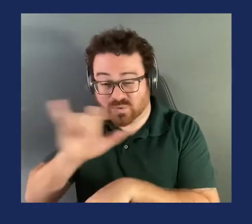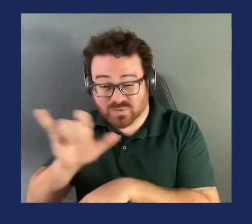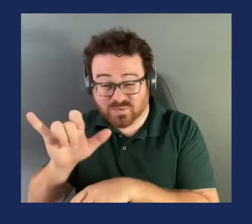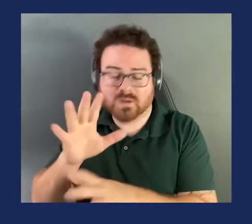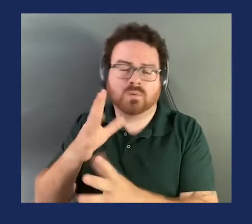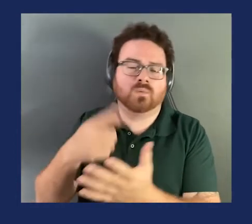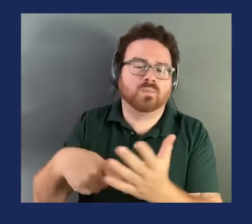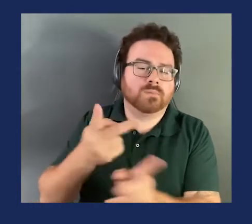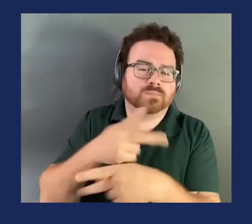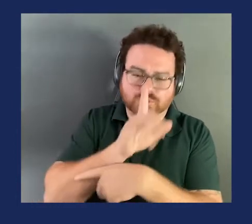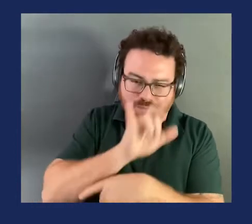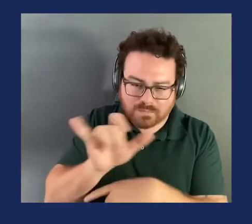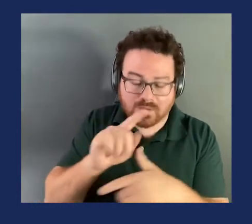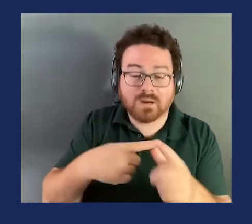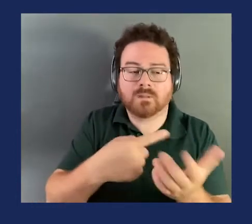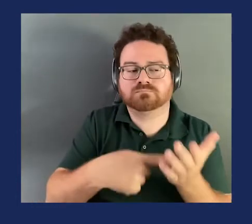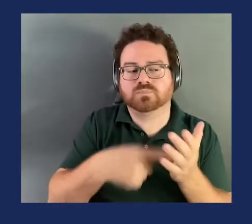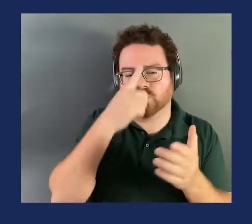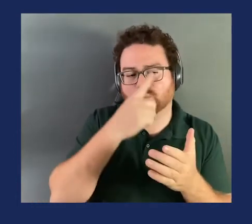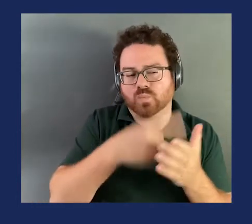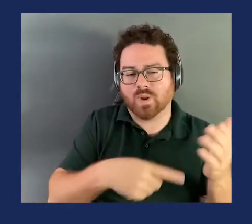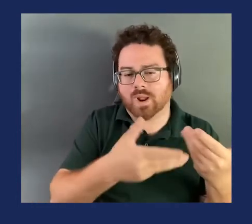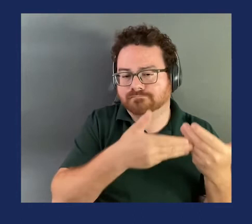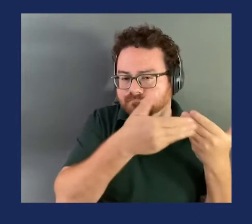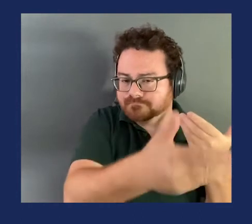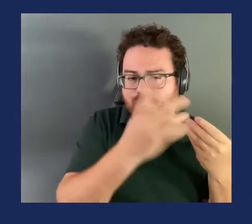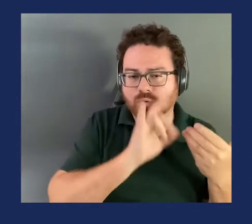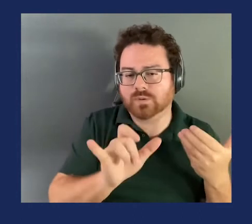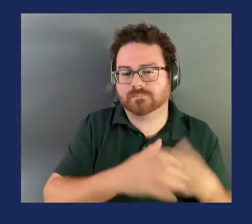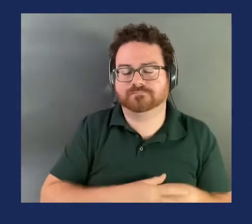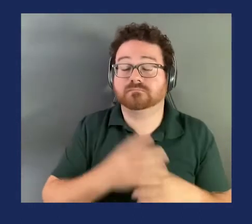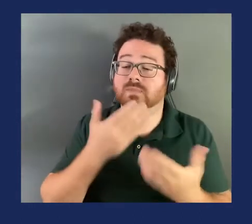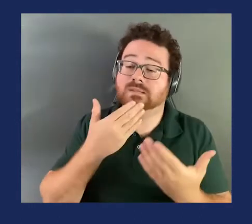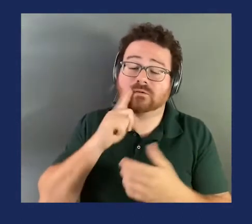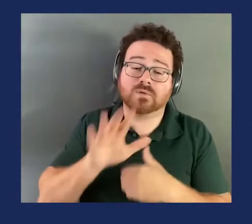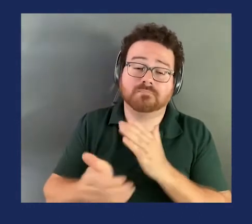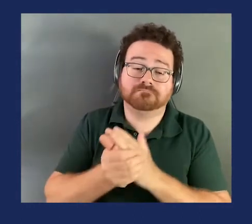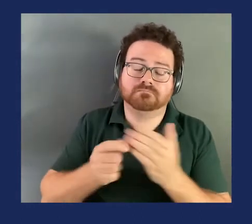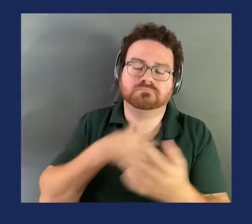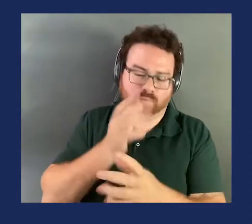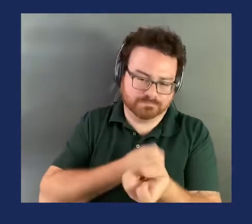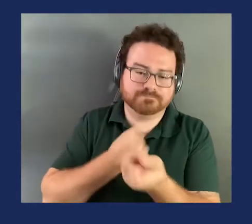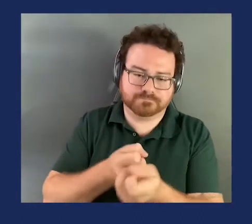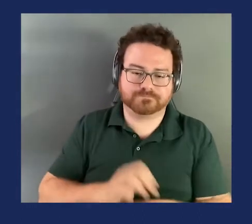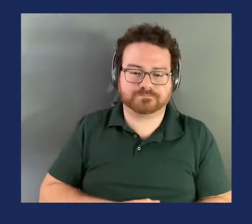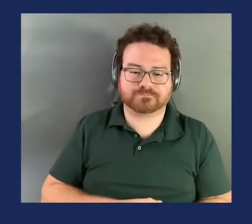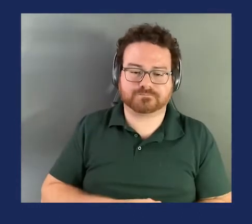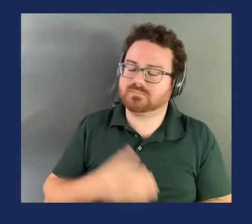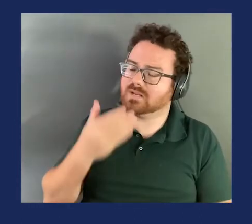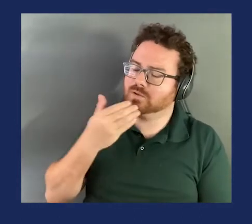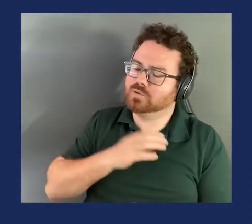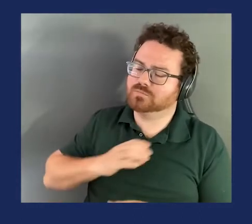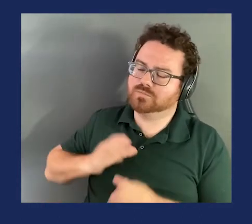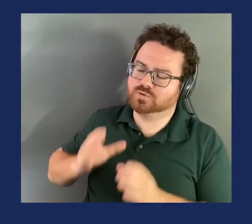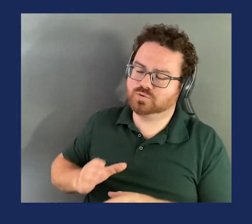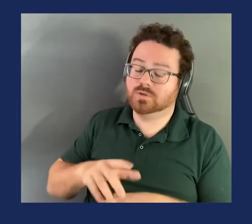in the future. But again, thank you for the provision. look forward to supporting it. Thank you, Commissioner. Commissioner